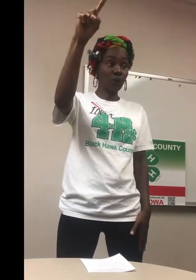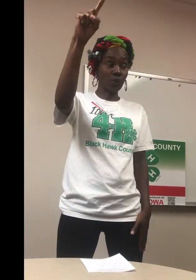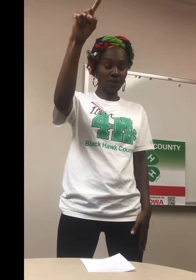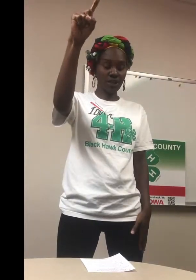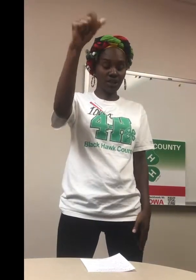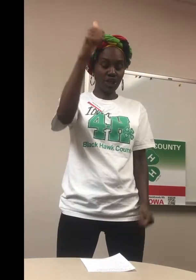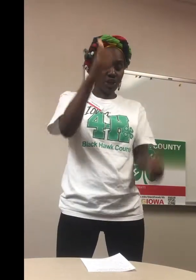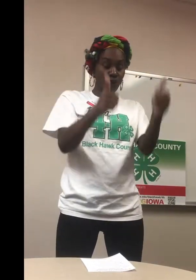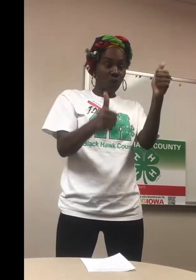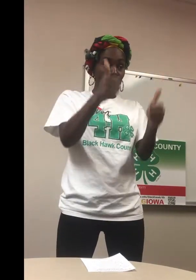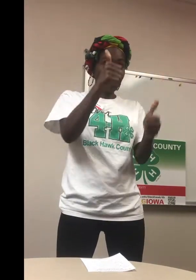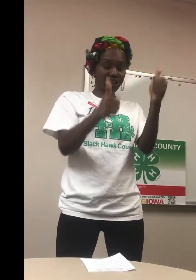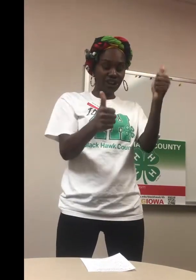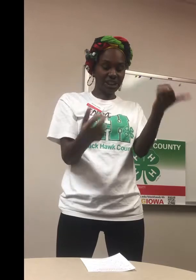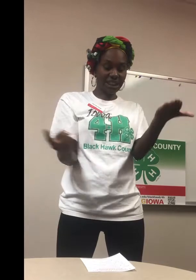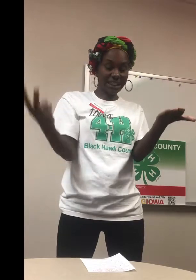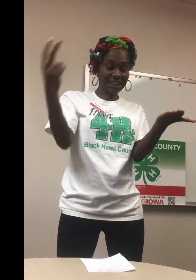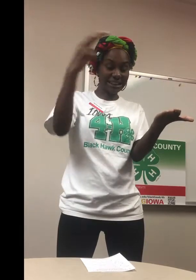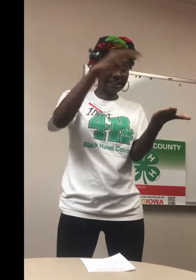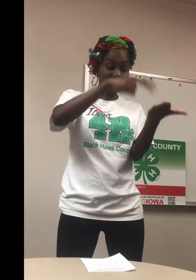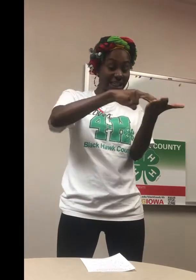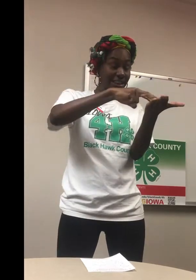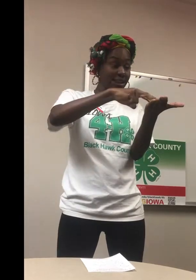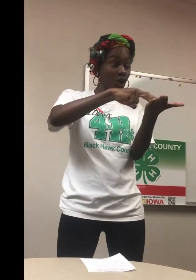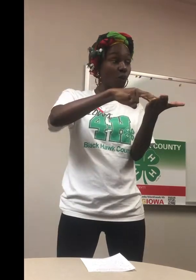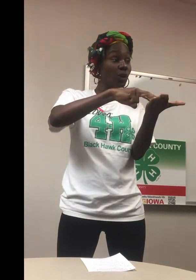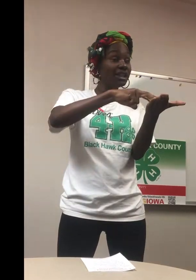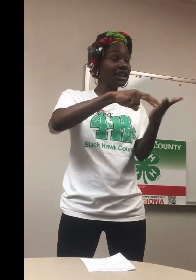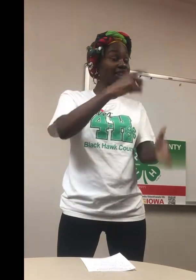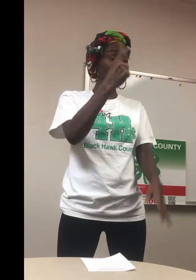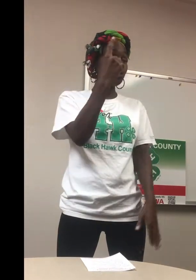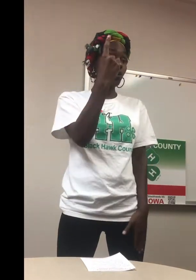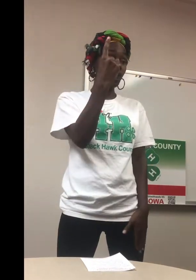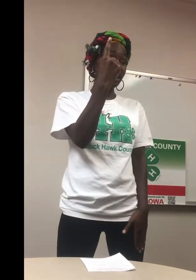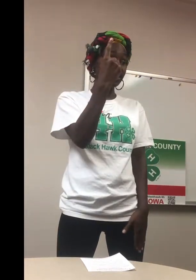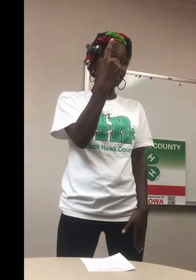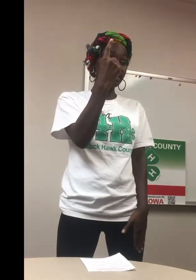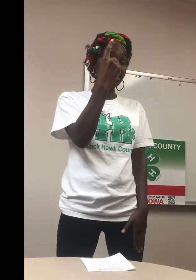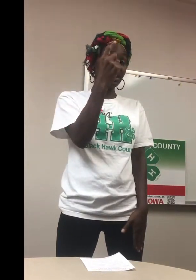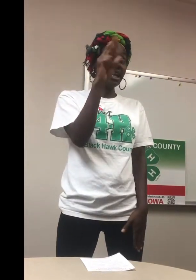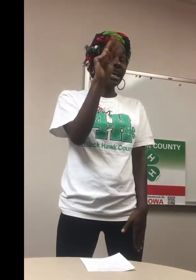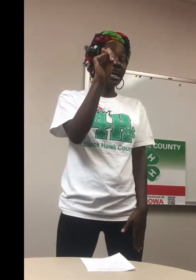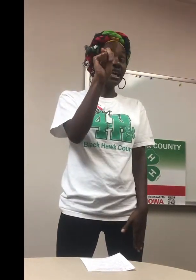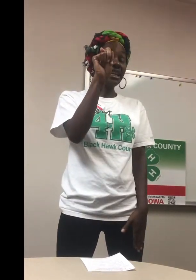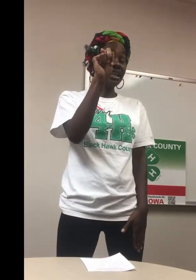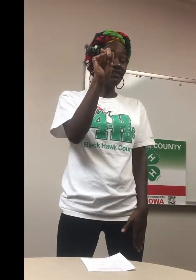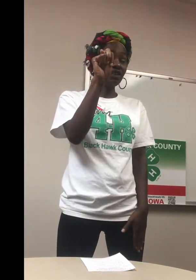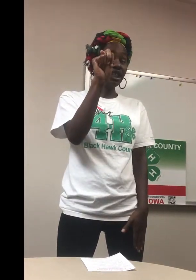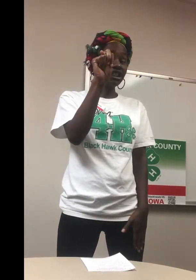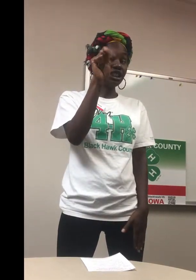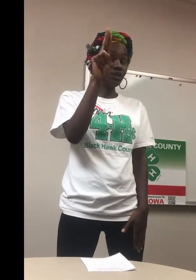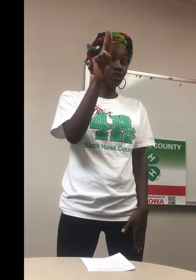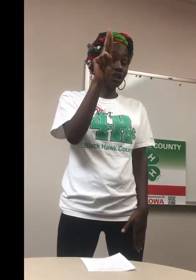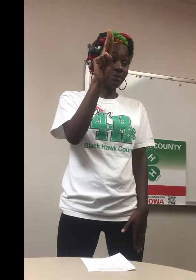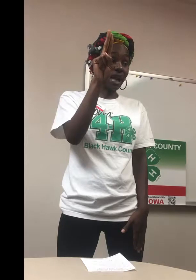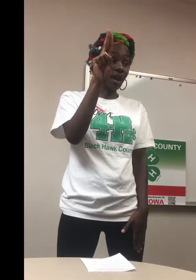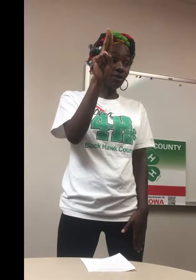For which it stands. One nation, one. In for nation, we're going to be out.